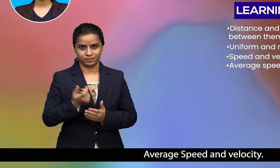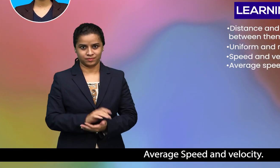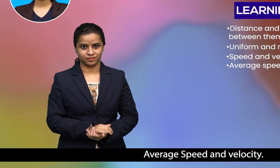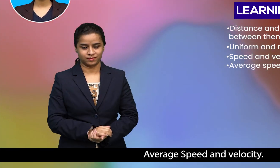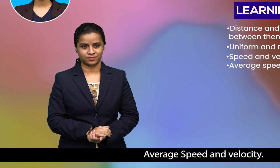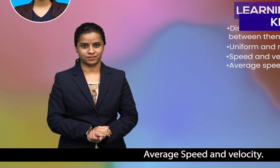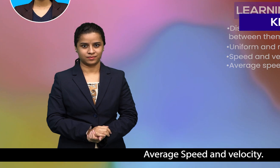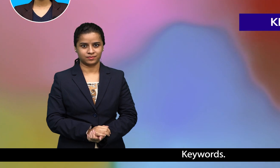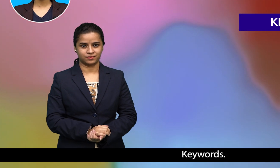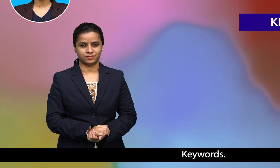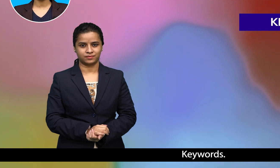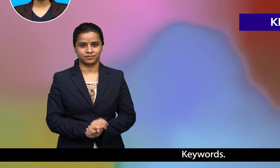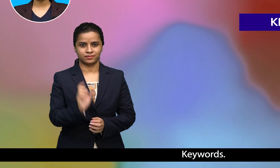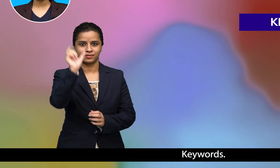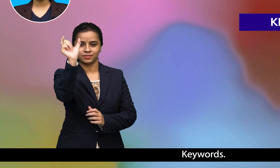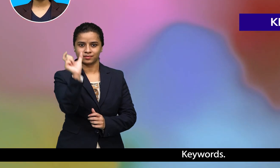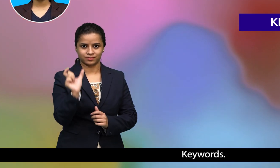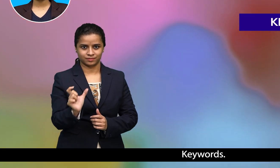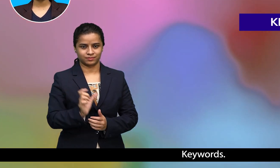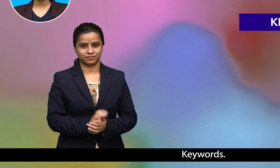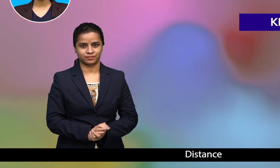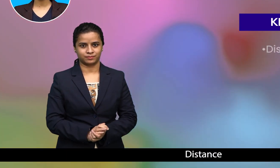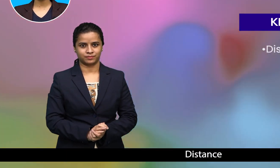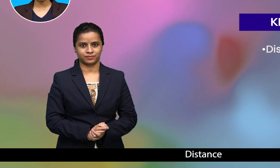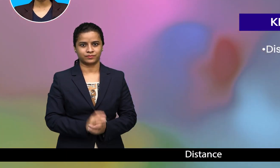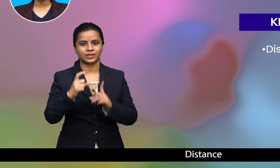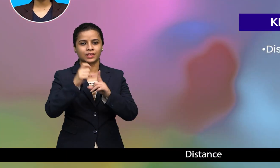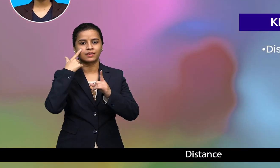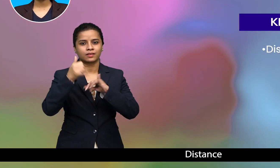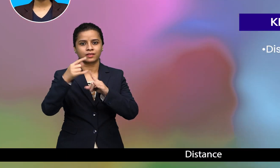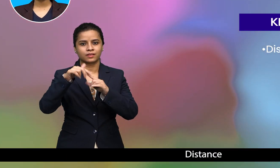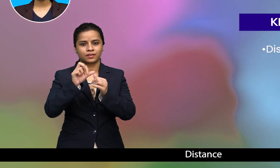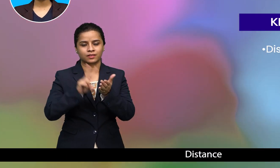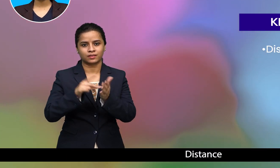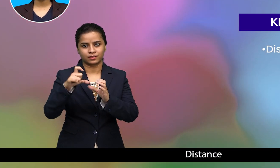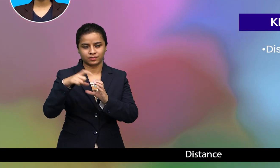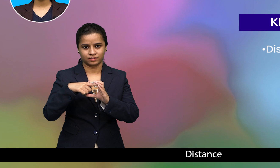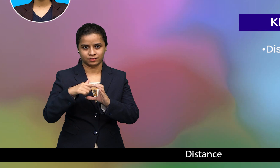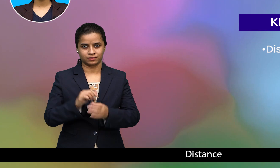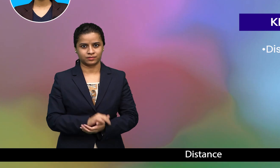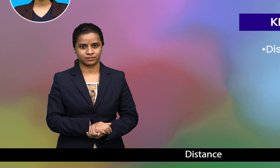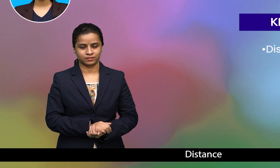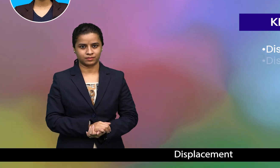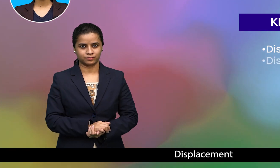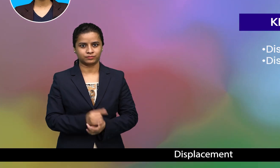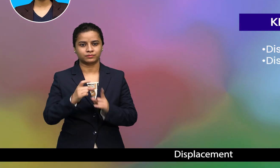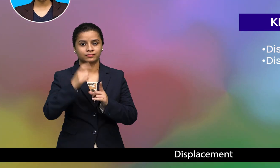key words distance displacement